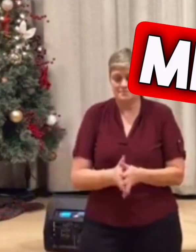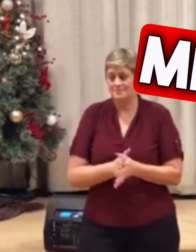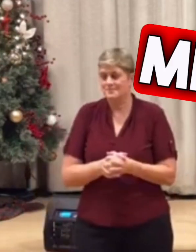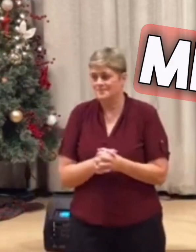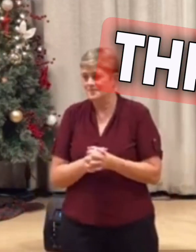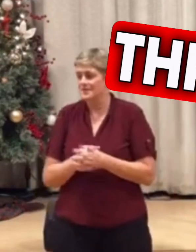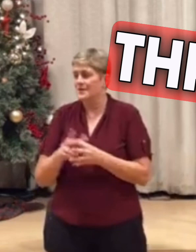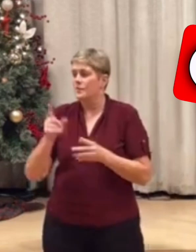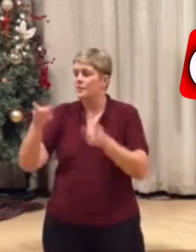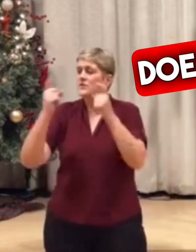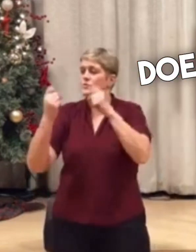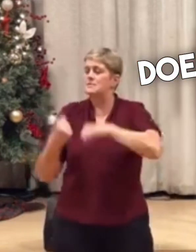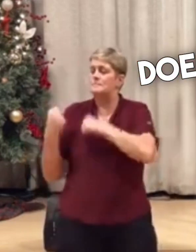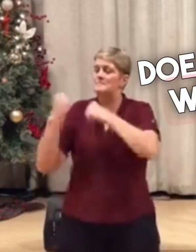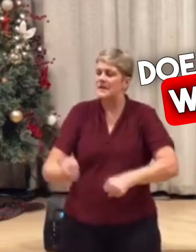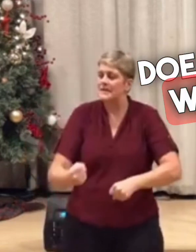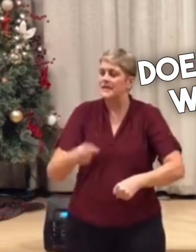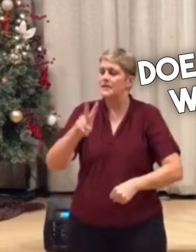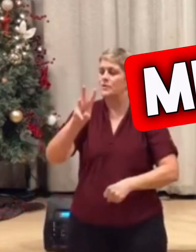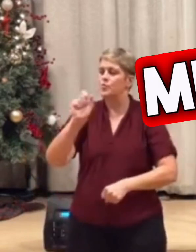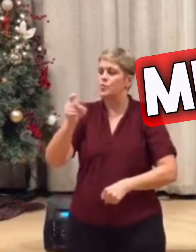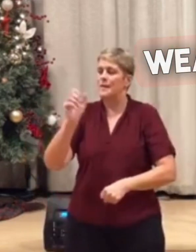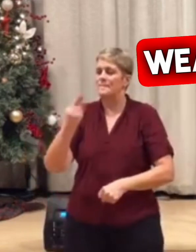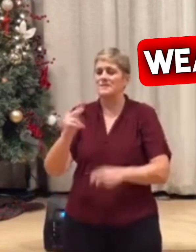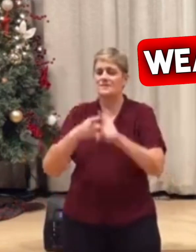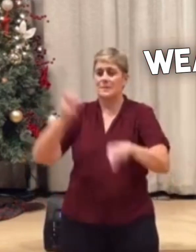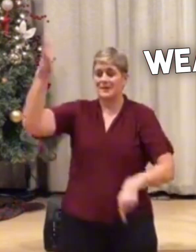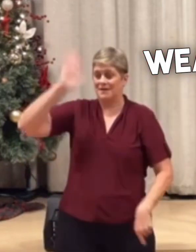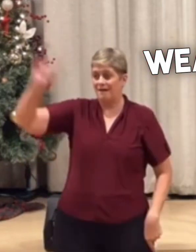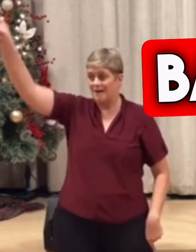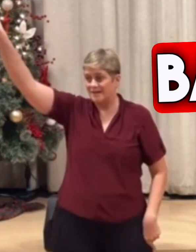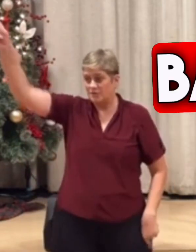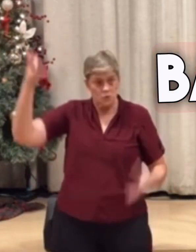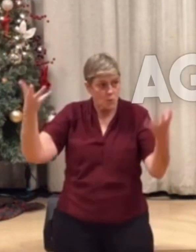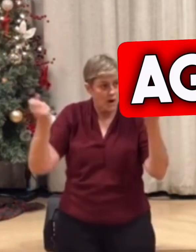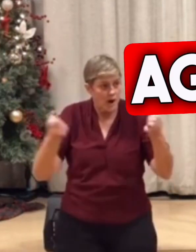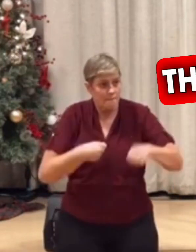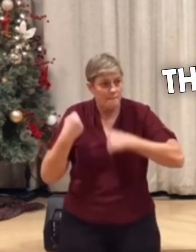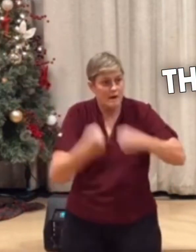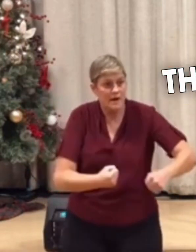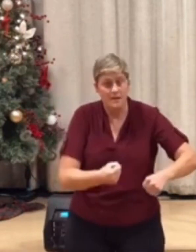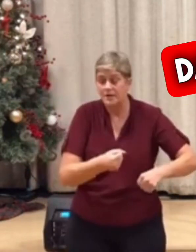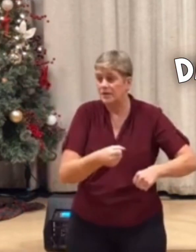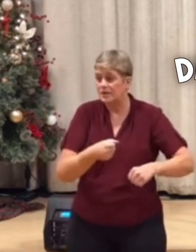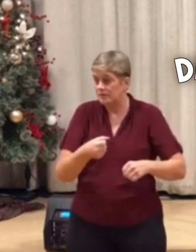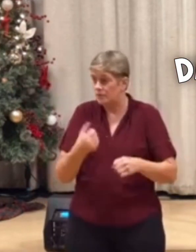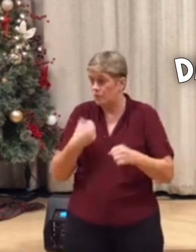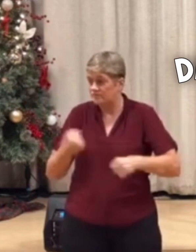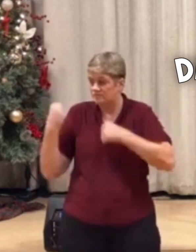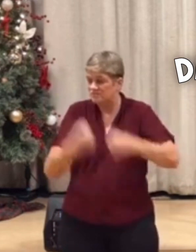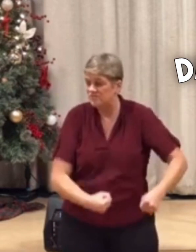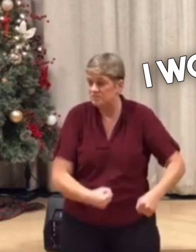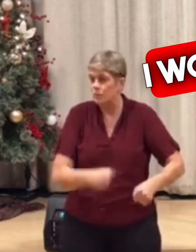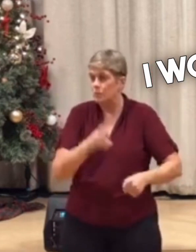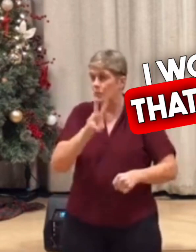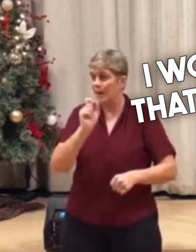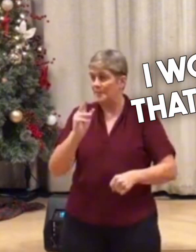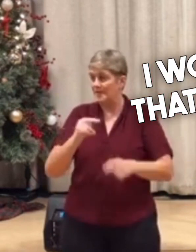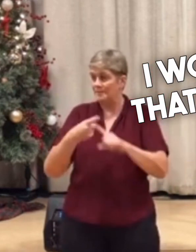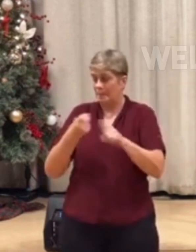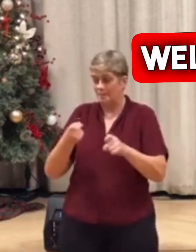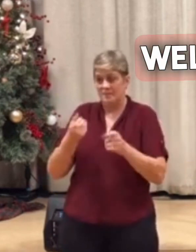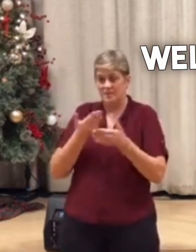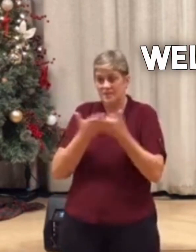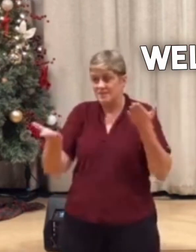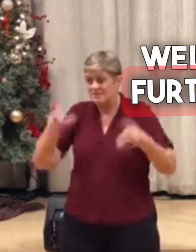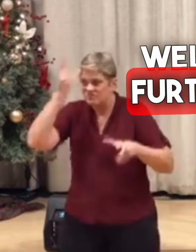They're mighty through God. Does anybody want some mighty weapons for the battle against the powers of darkness? Okay, I would think that you